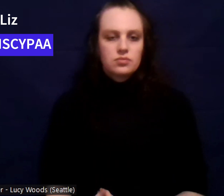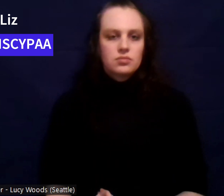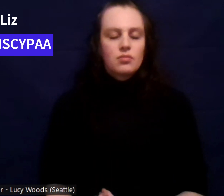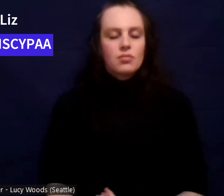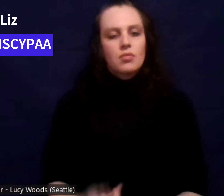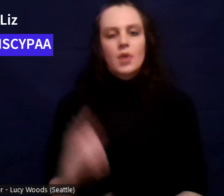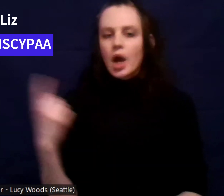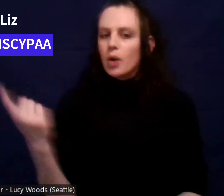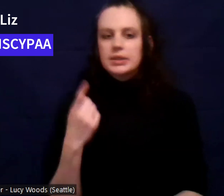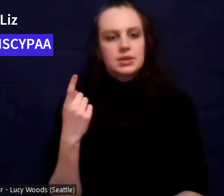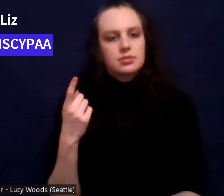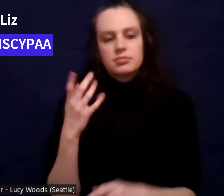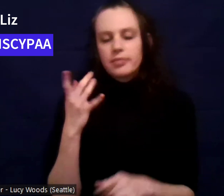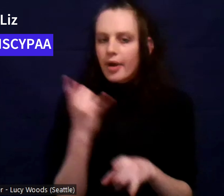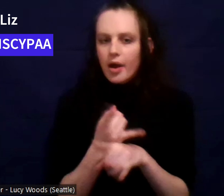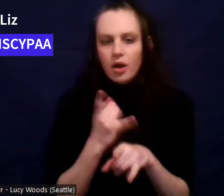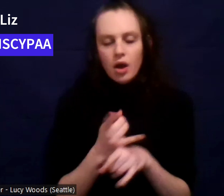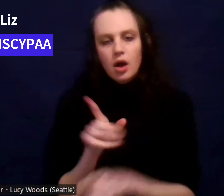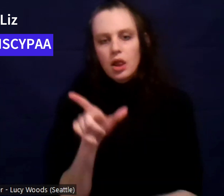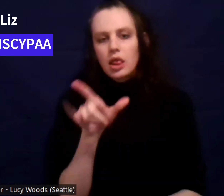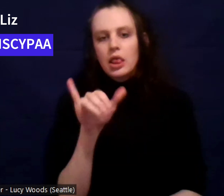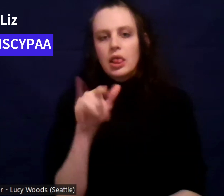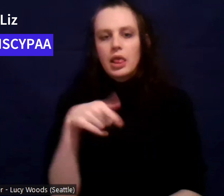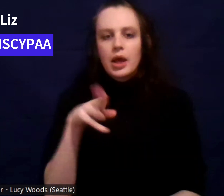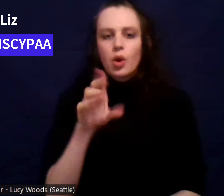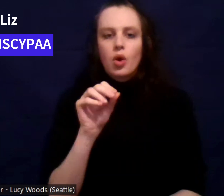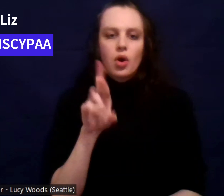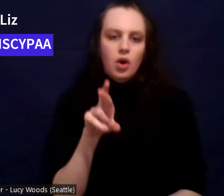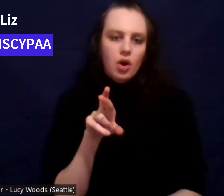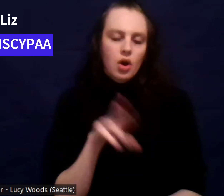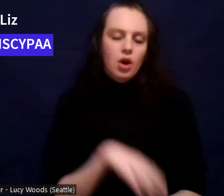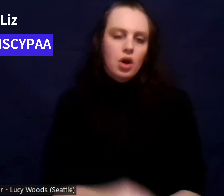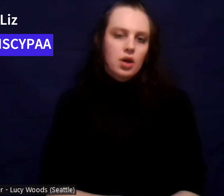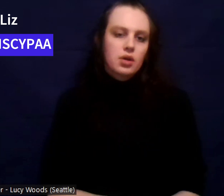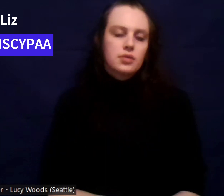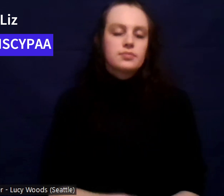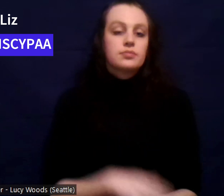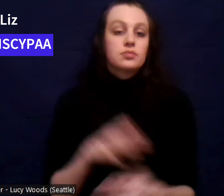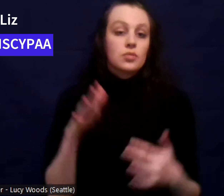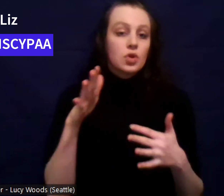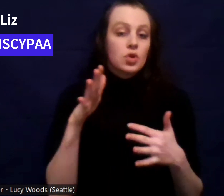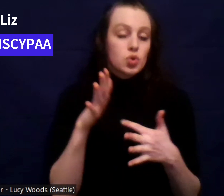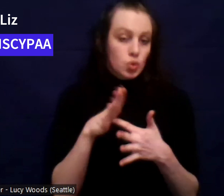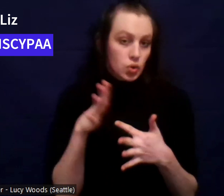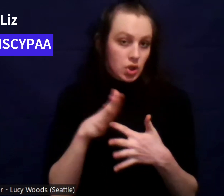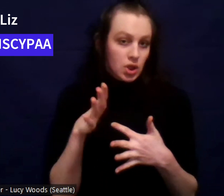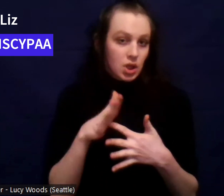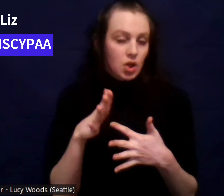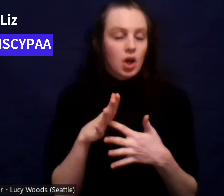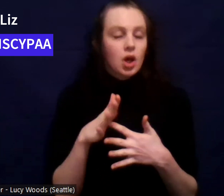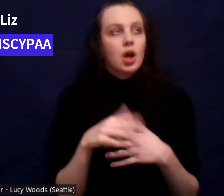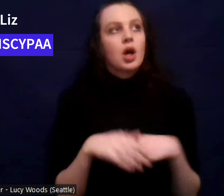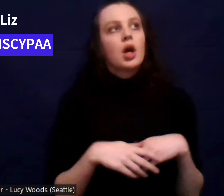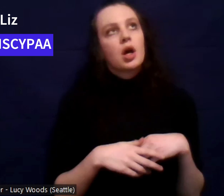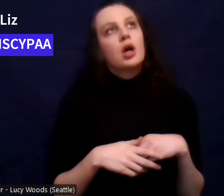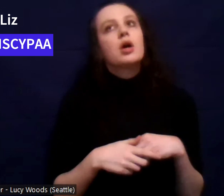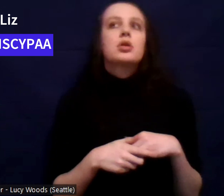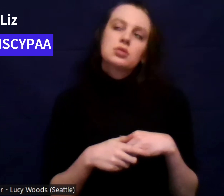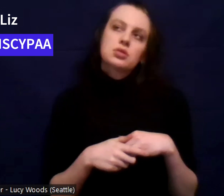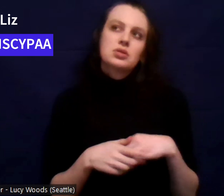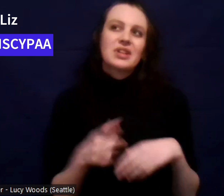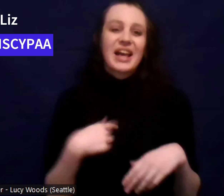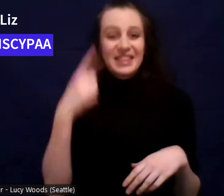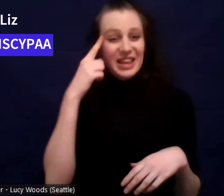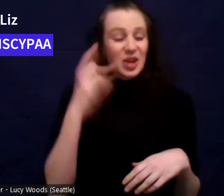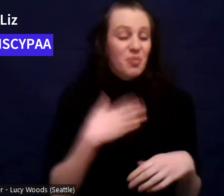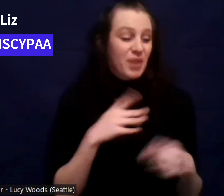and then come junior year, I think my friends were sick of